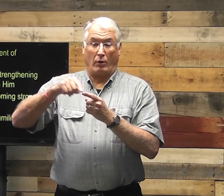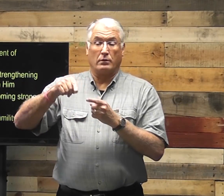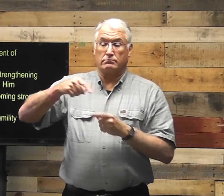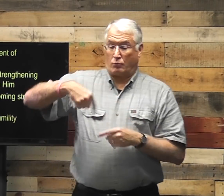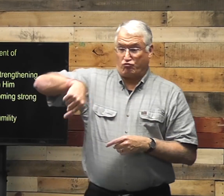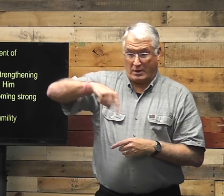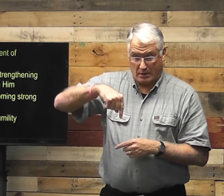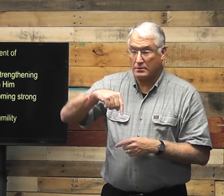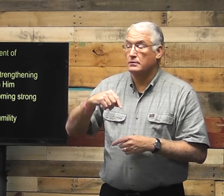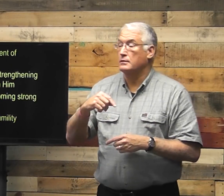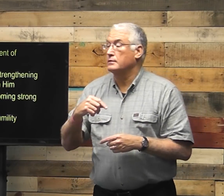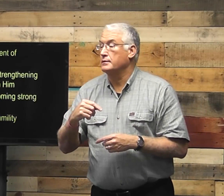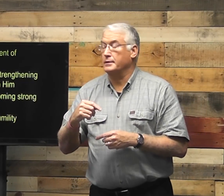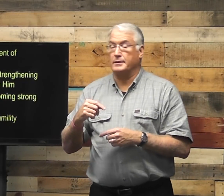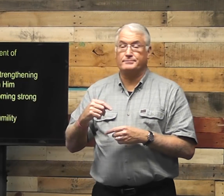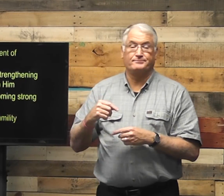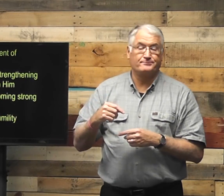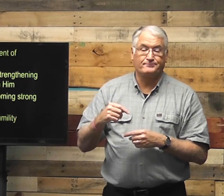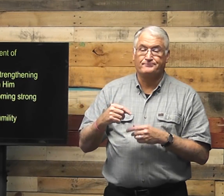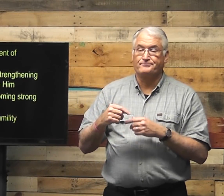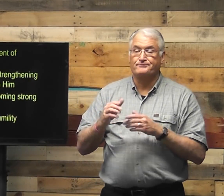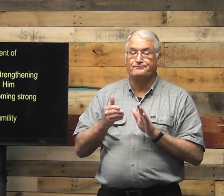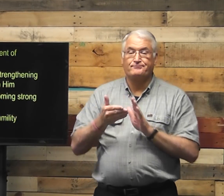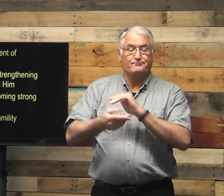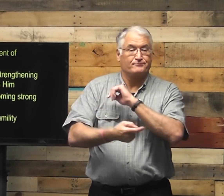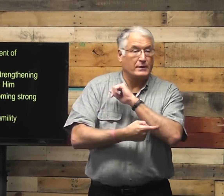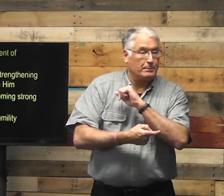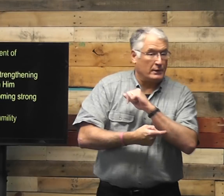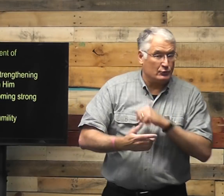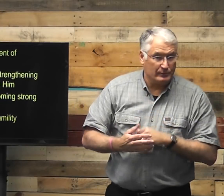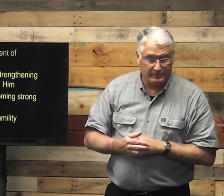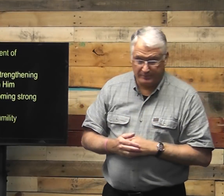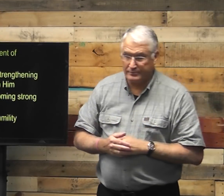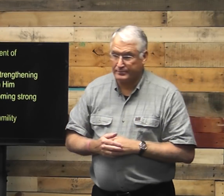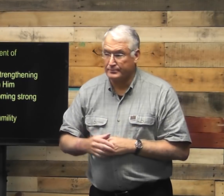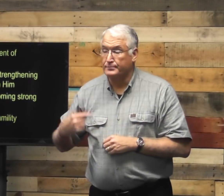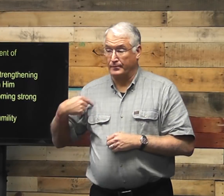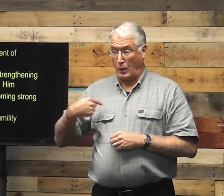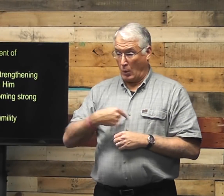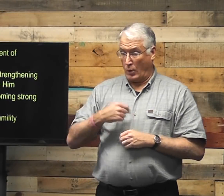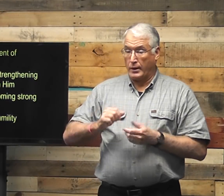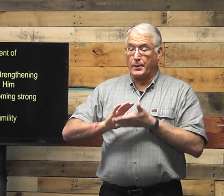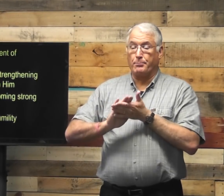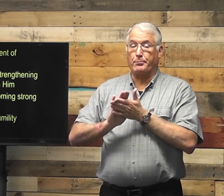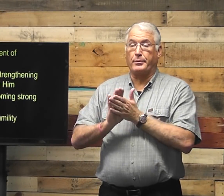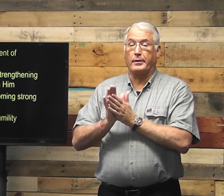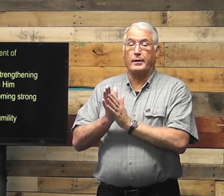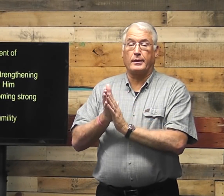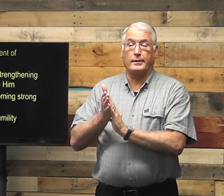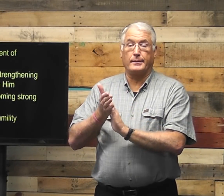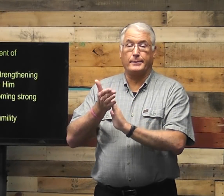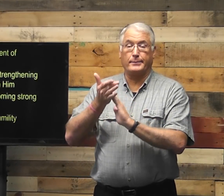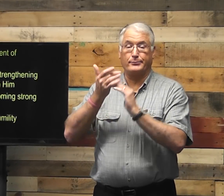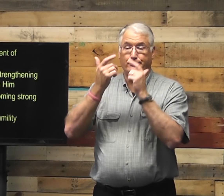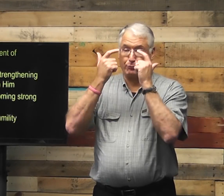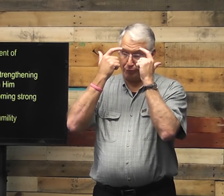So when we face temptation, we can become